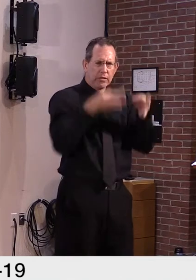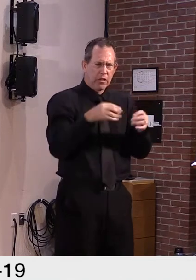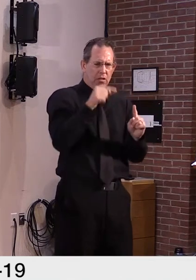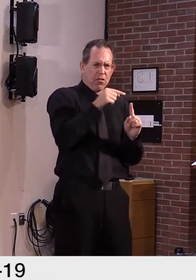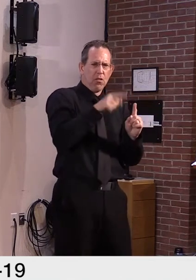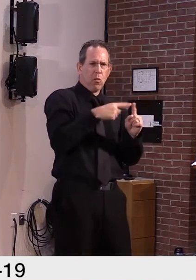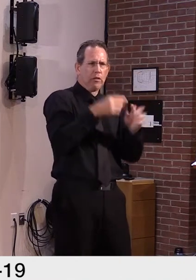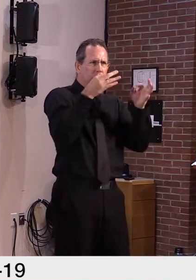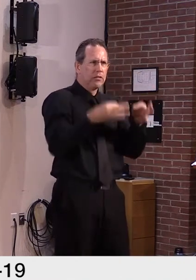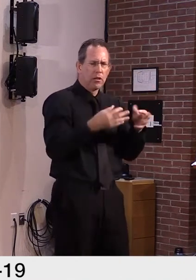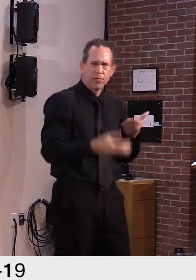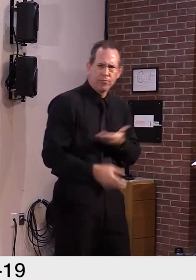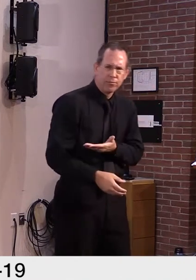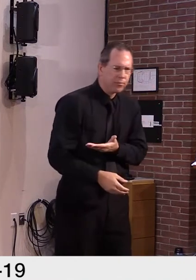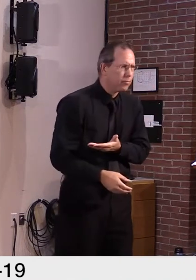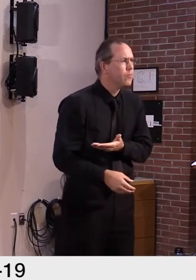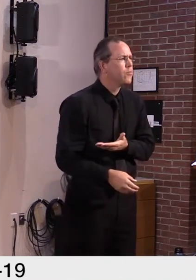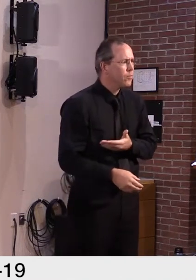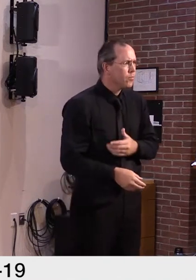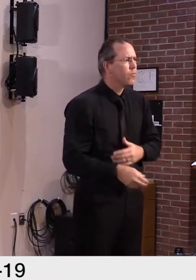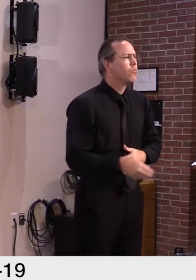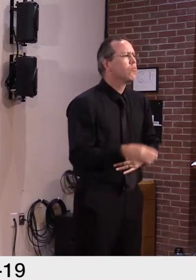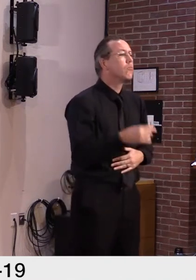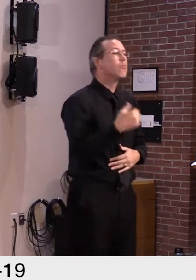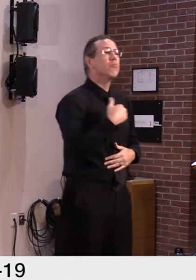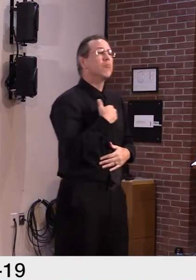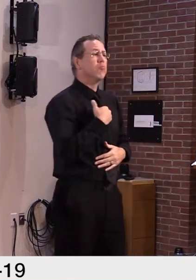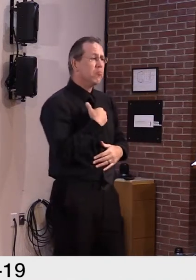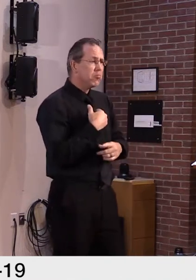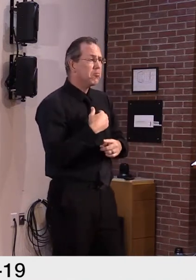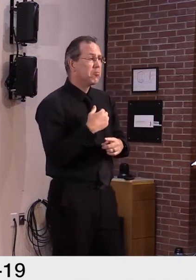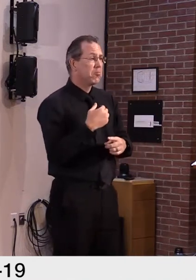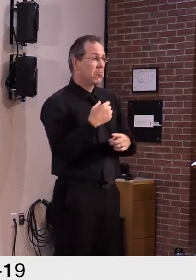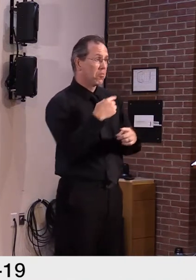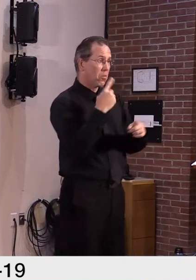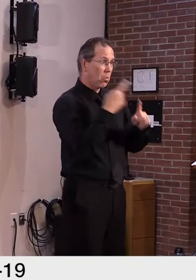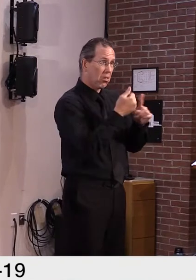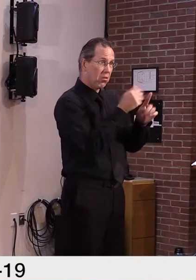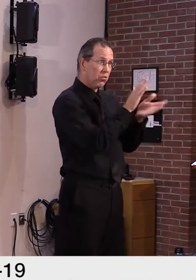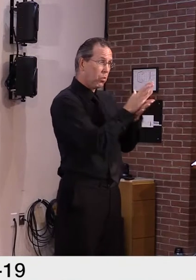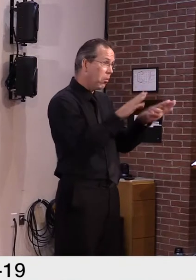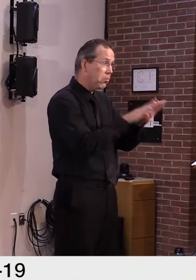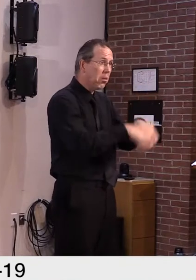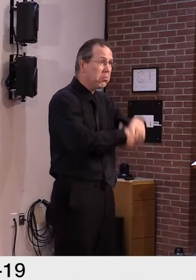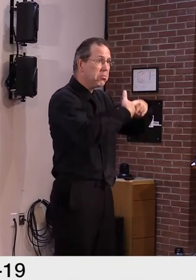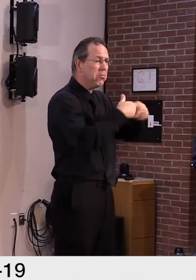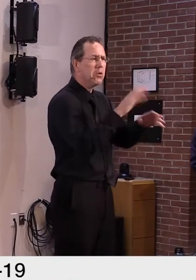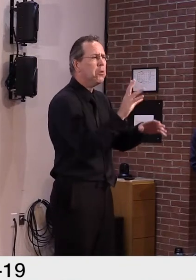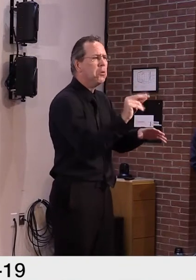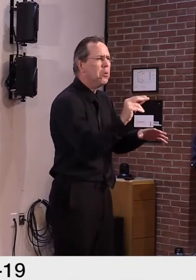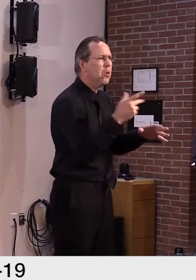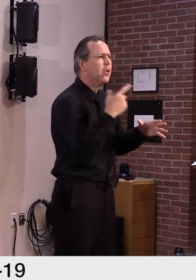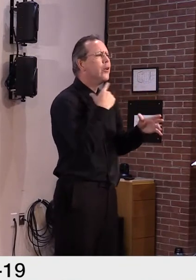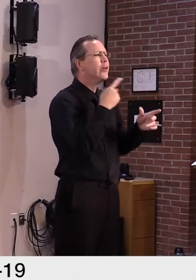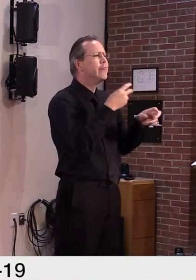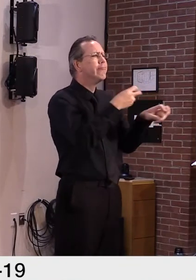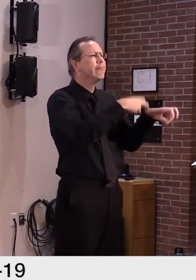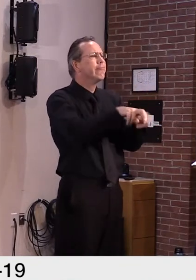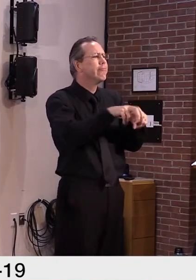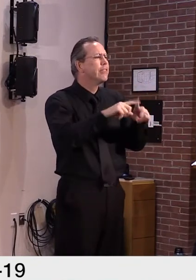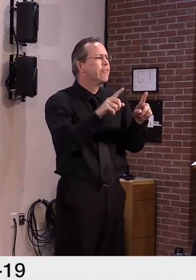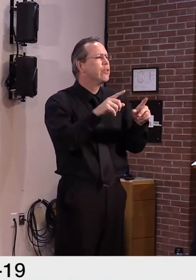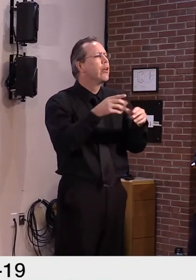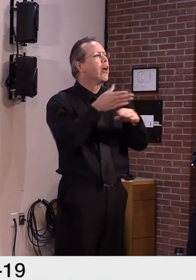saying that they won't just disappear into thin air. What they'll do is they'll transition back to after-school programming in the